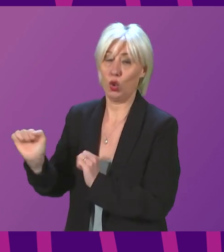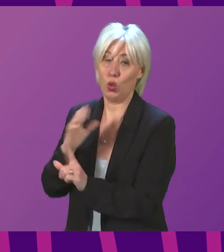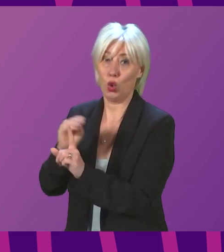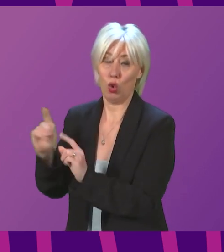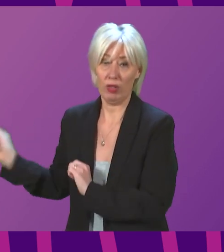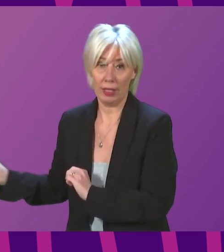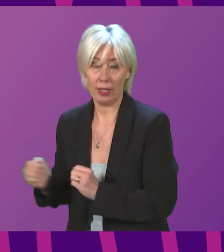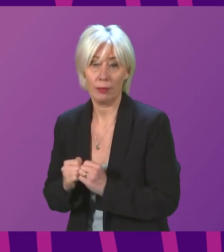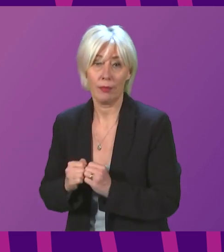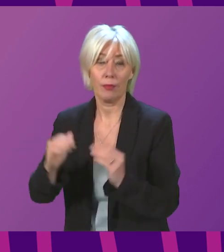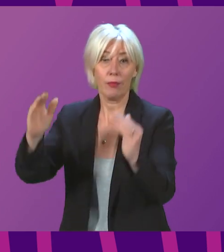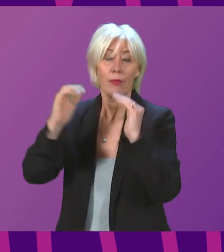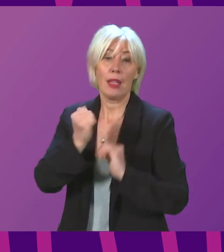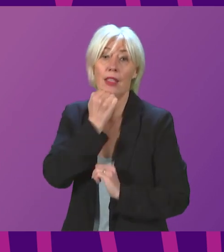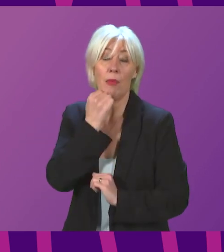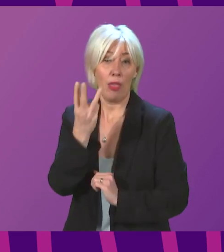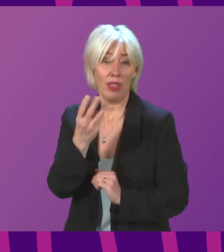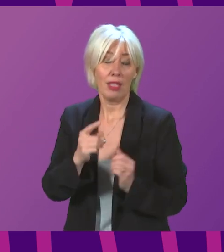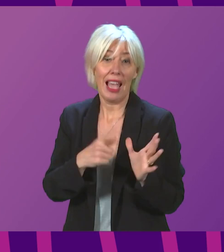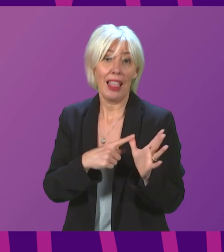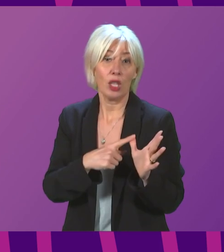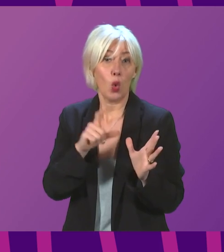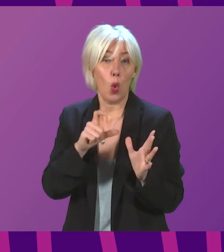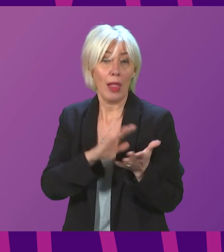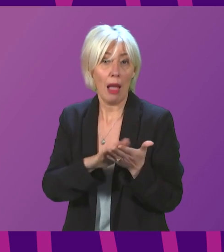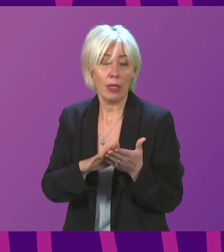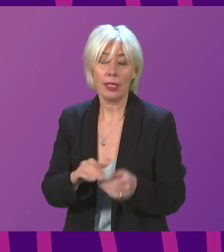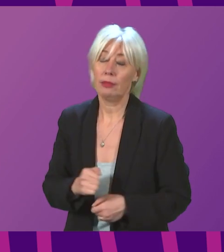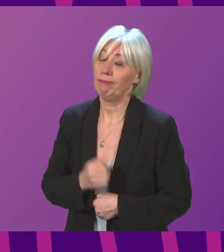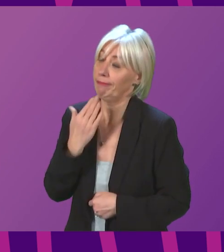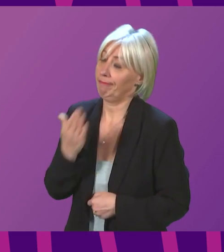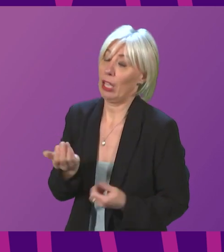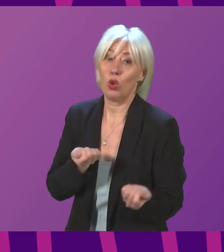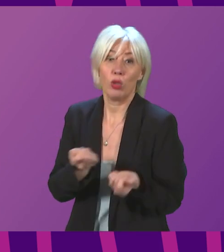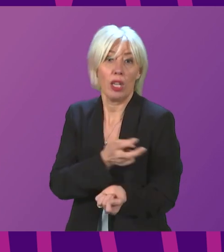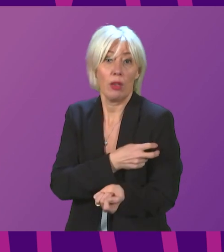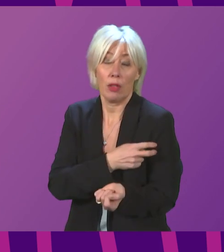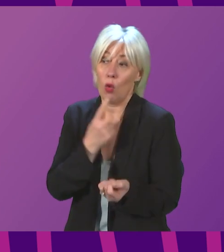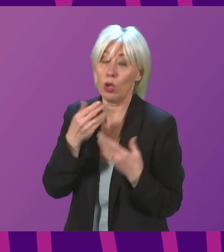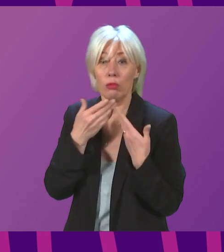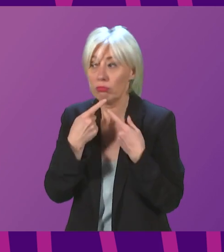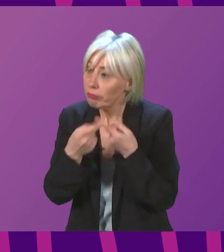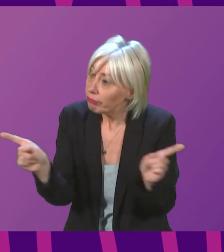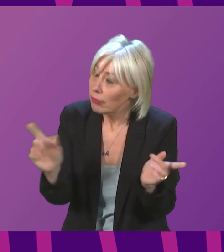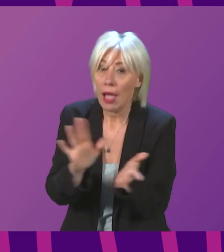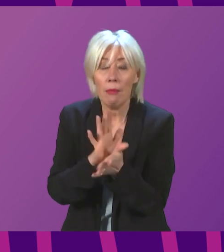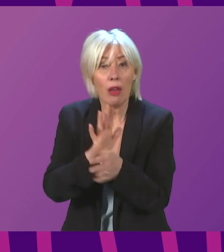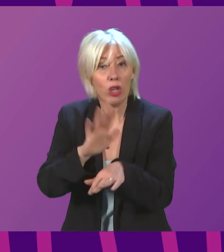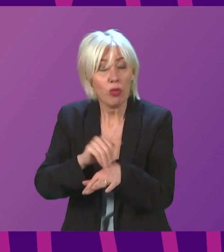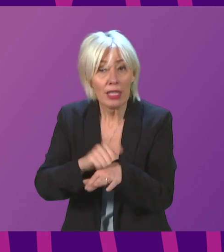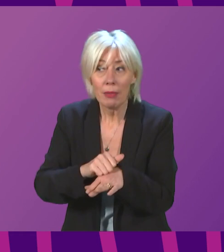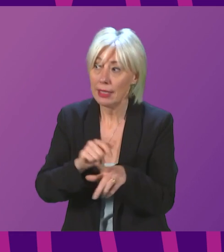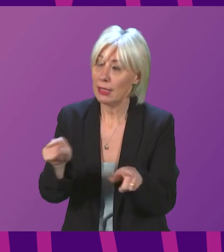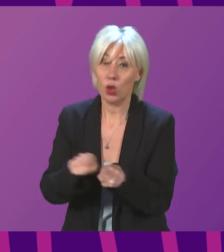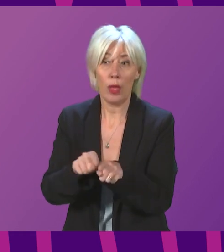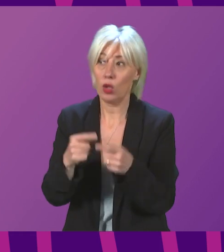Question number three Alex Cole-Hamilton Thank you very much Presiding Officer May I wish you and everyone else a Merry Christmas and give thanks to